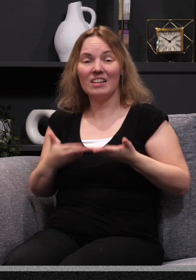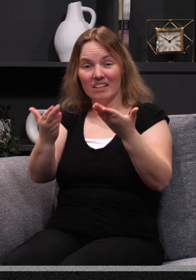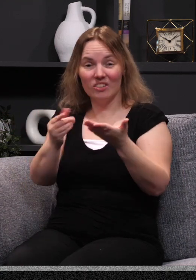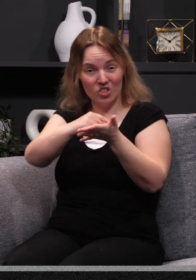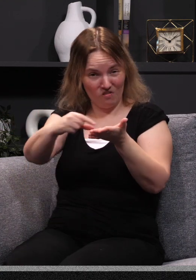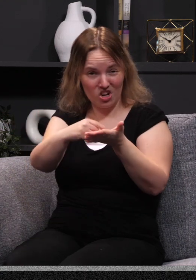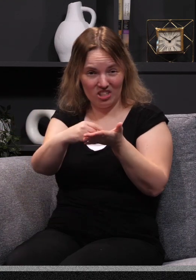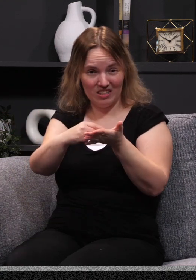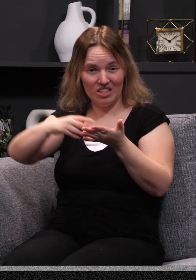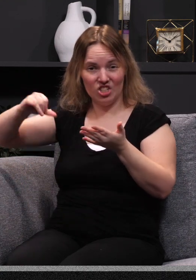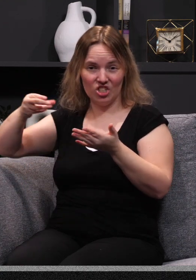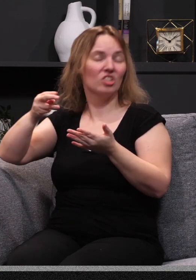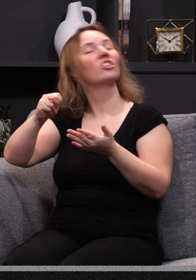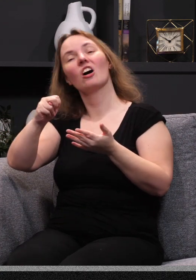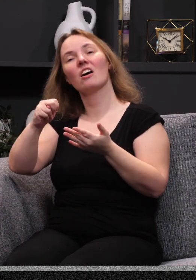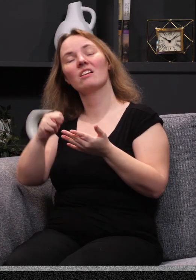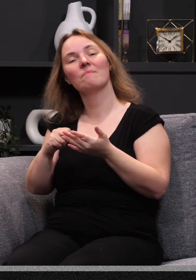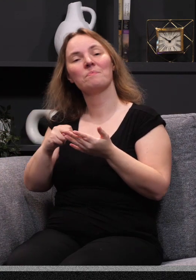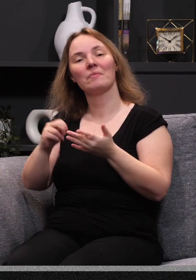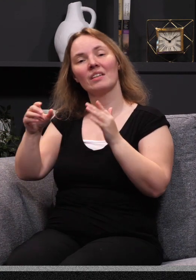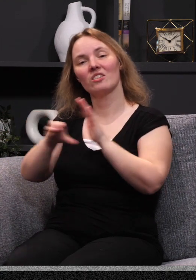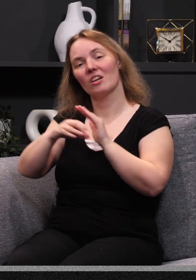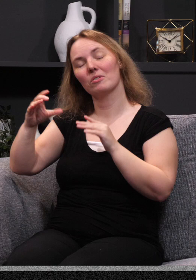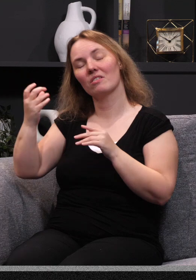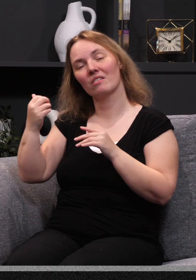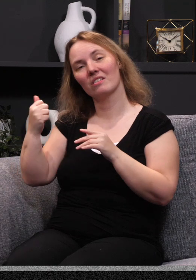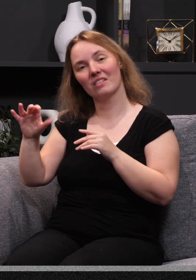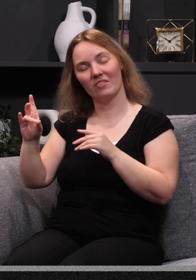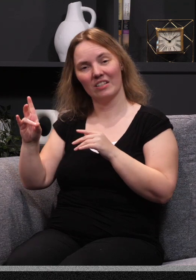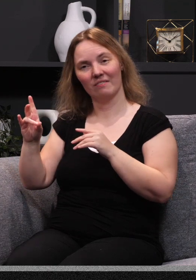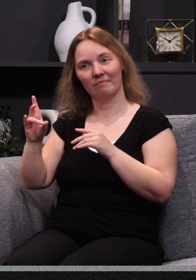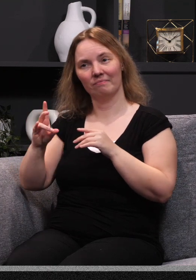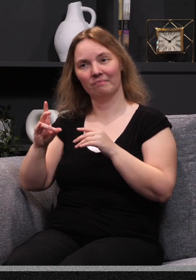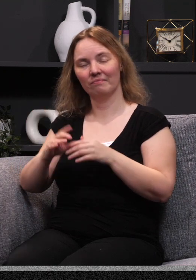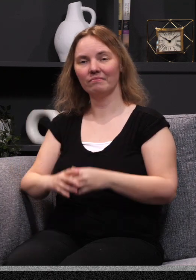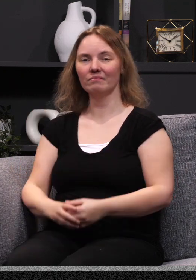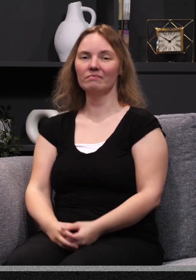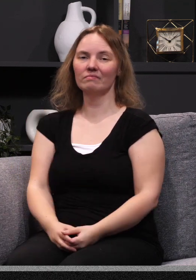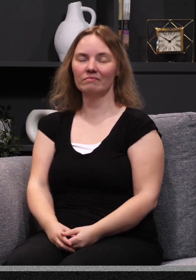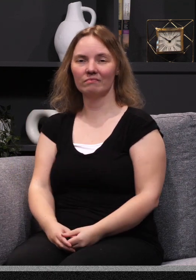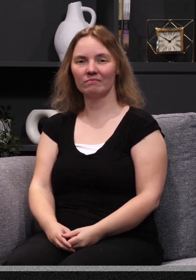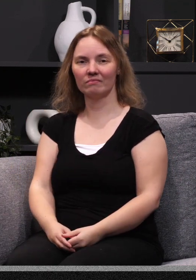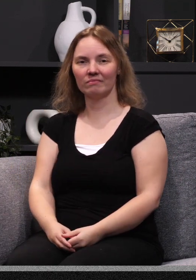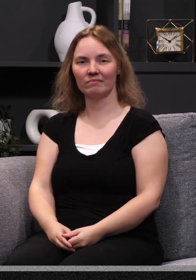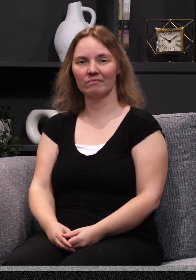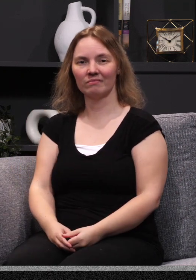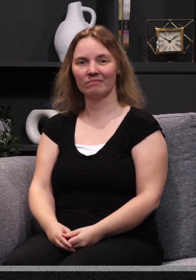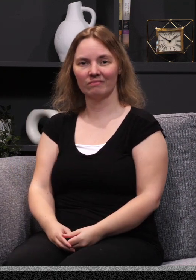the scripture. Jesus prayed in John 17, 24, Father, you loved me before the world began. Now,